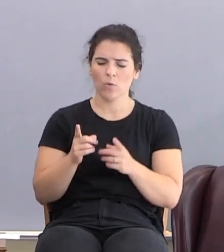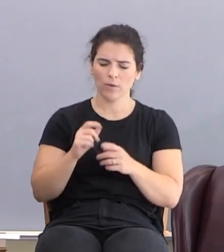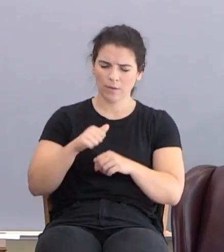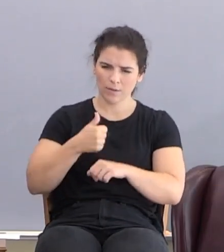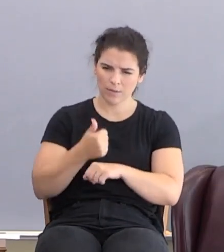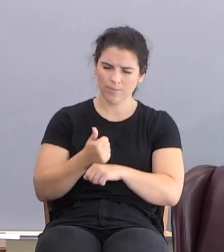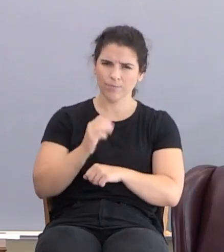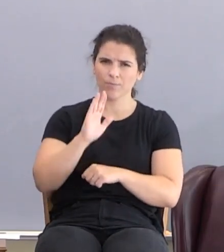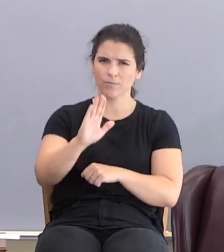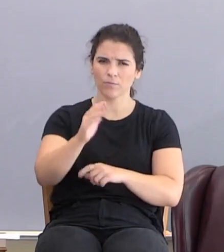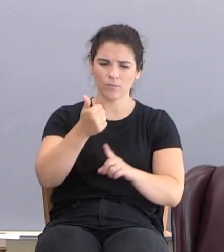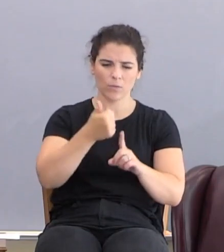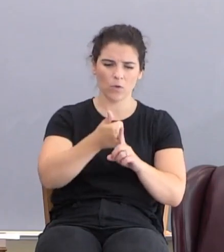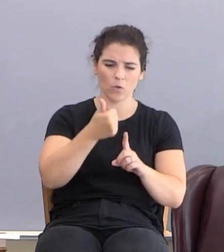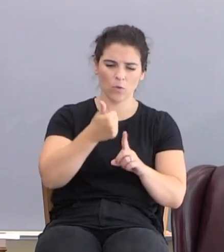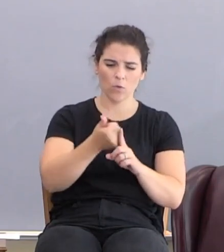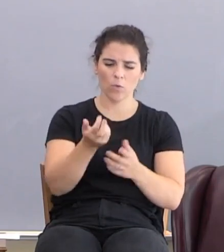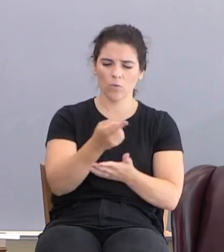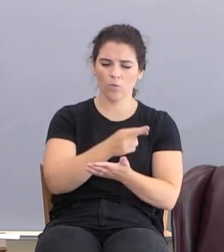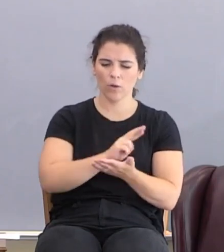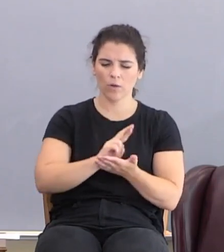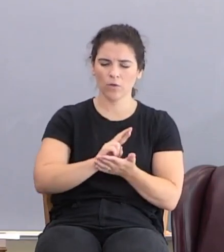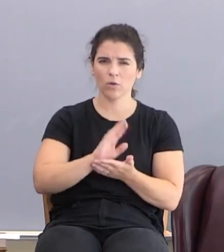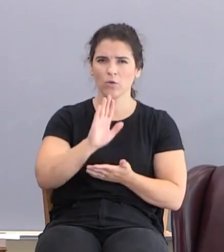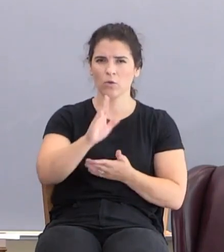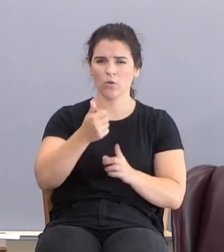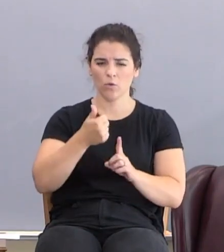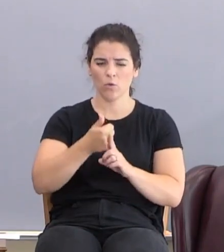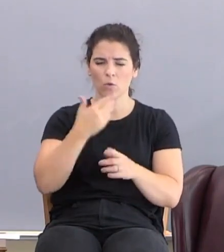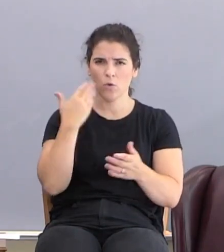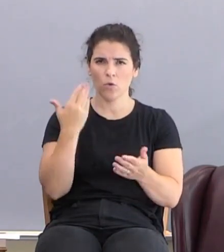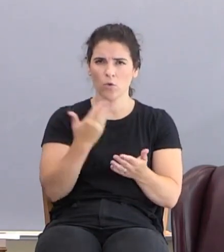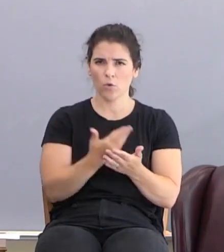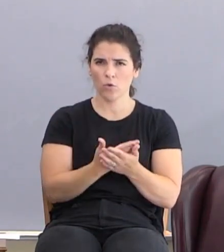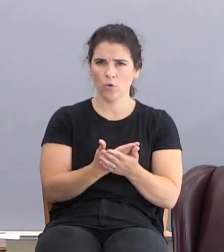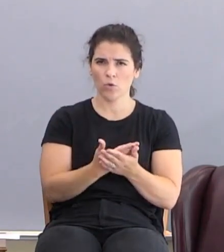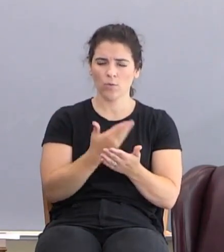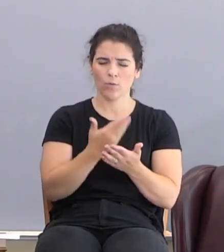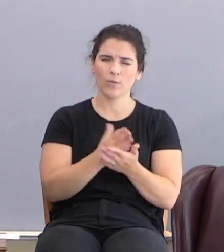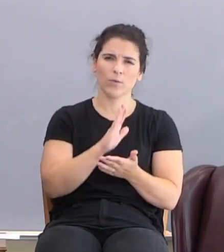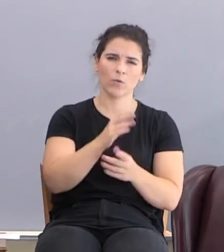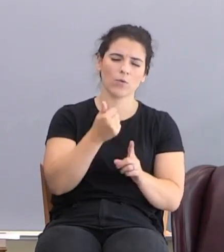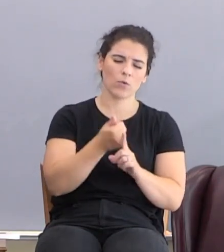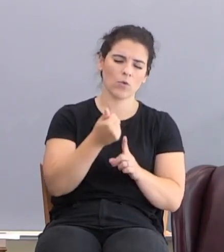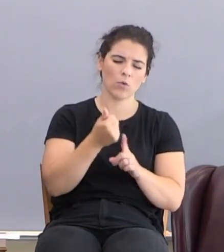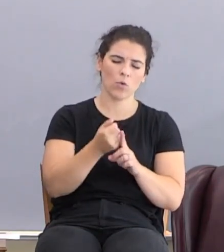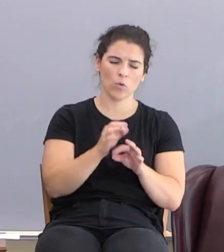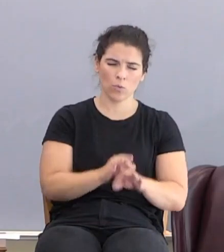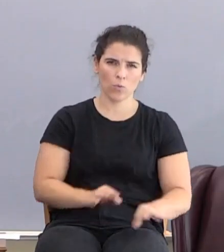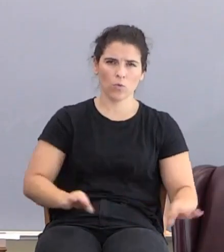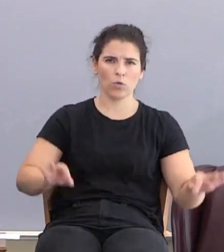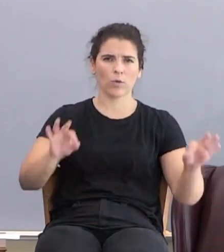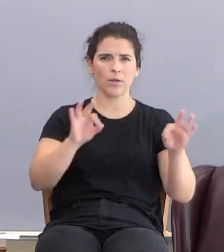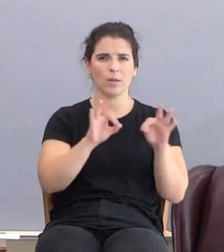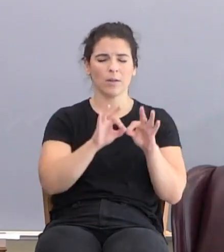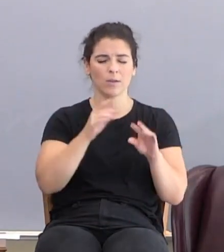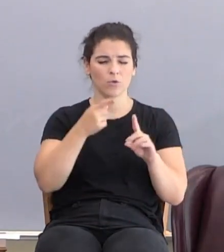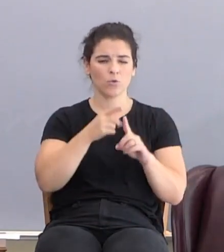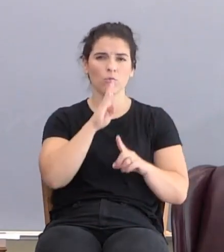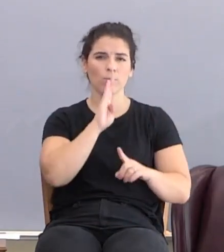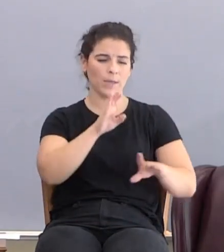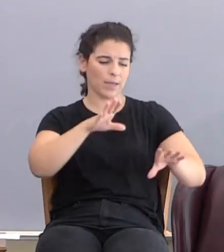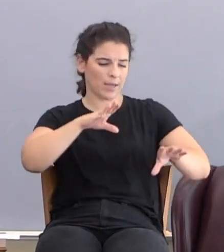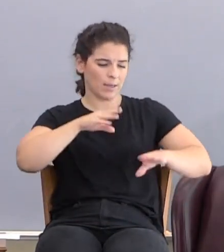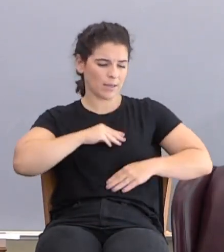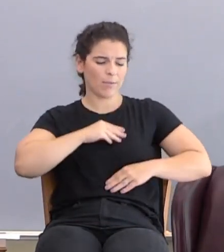establish your own righteousness, your own goodness. Proving your own worthiness to be accepted by God. That's